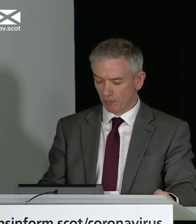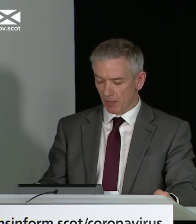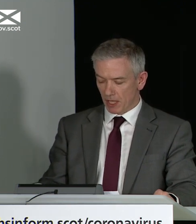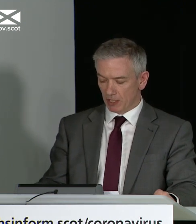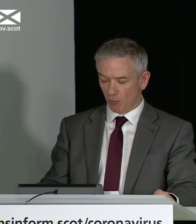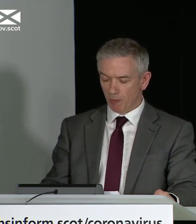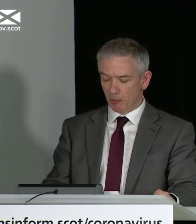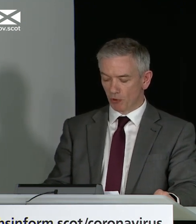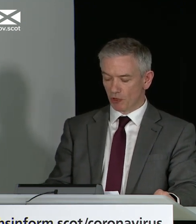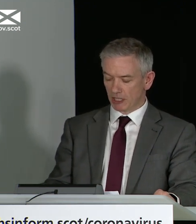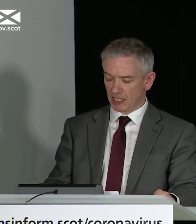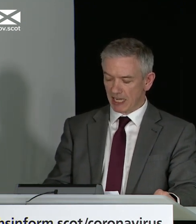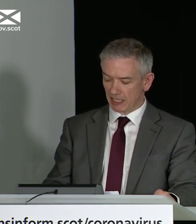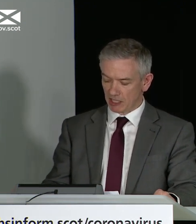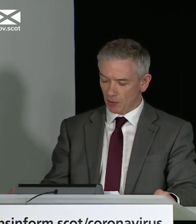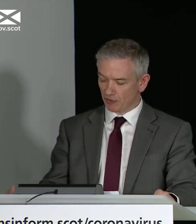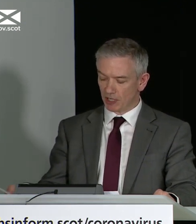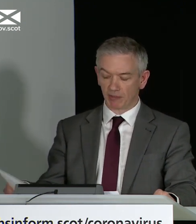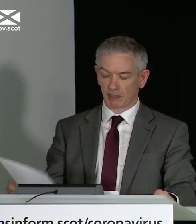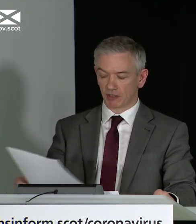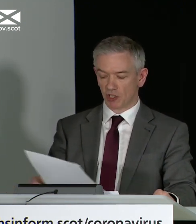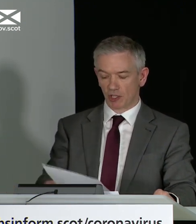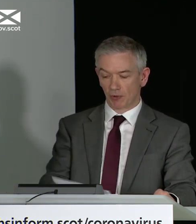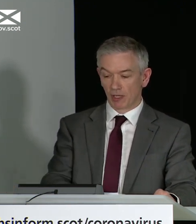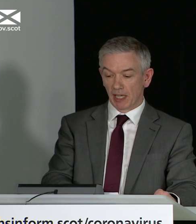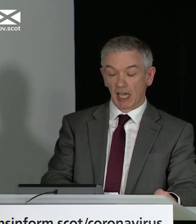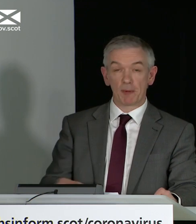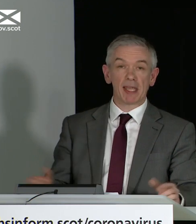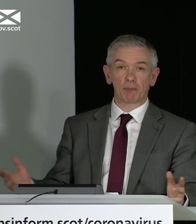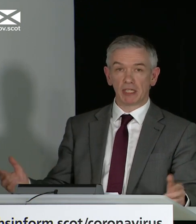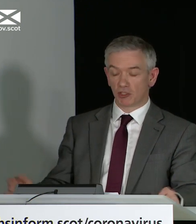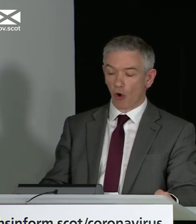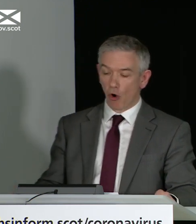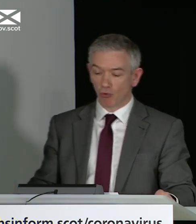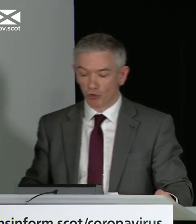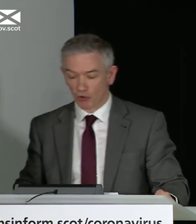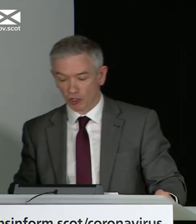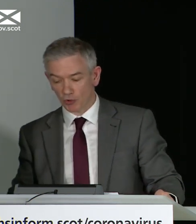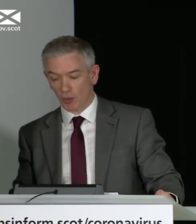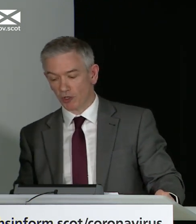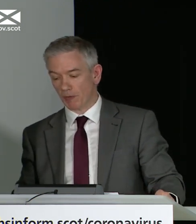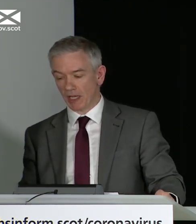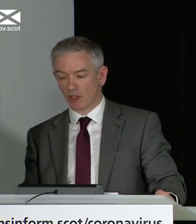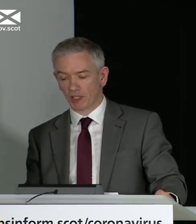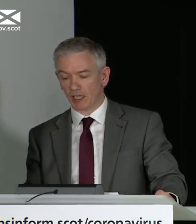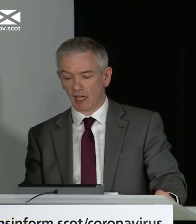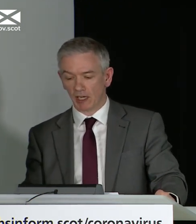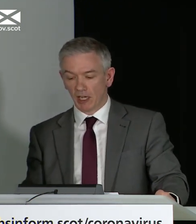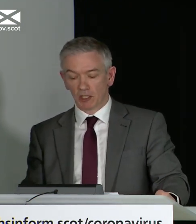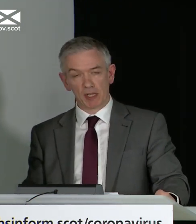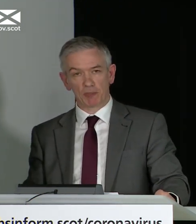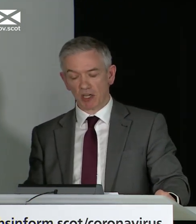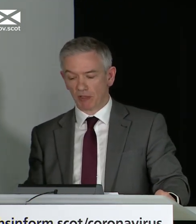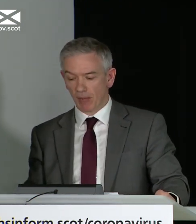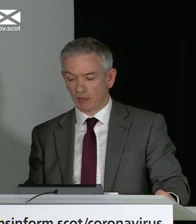example, there are more people using cycling as a way of travelling just now. And we make a plea to all road users, whether on a bike or in a car,